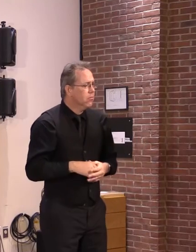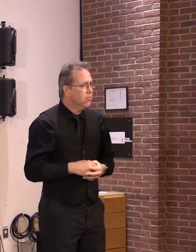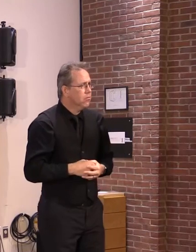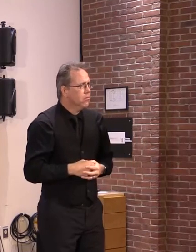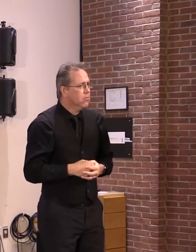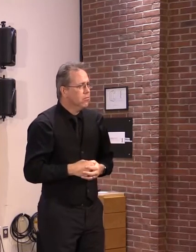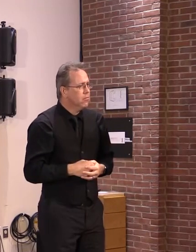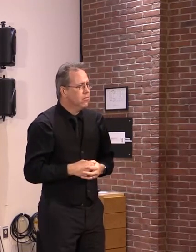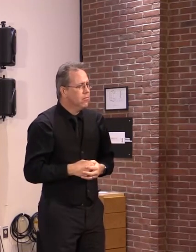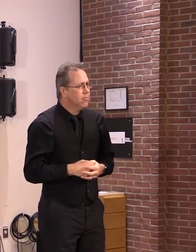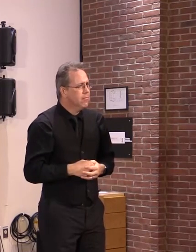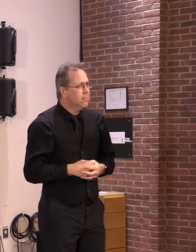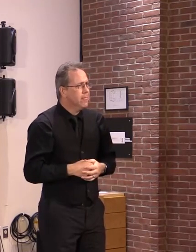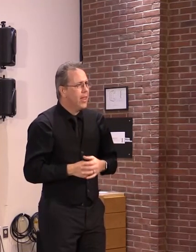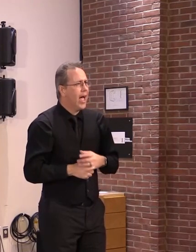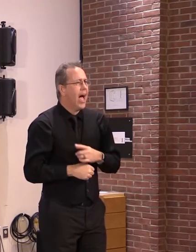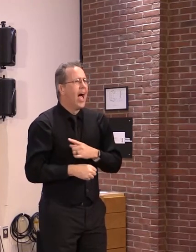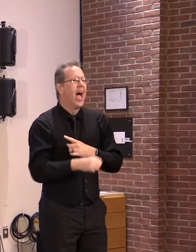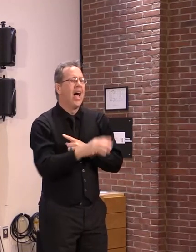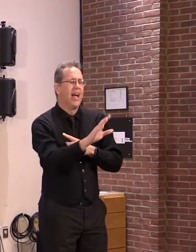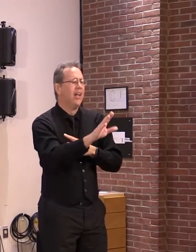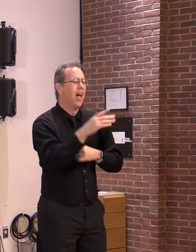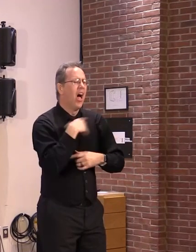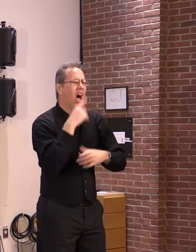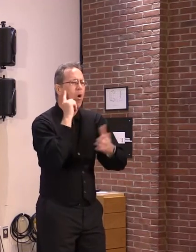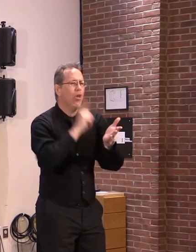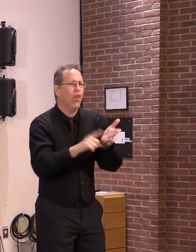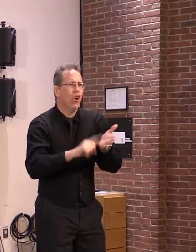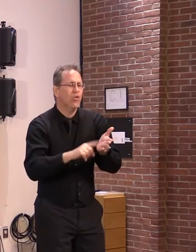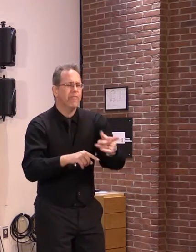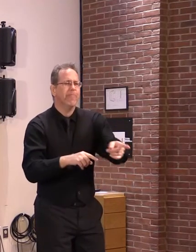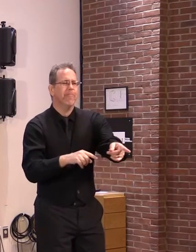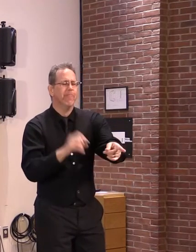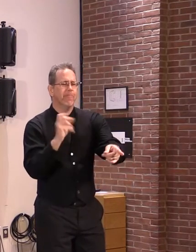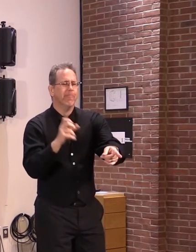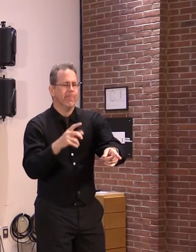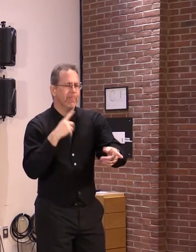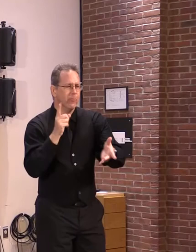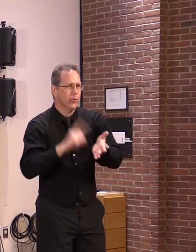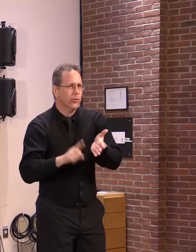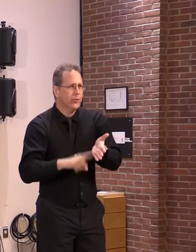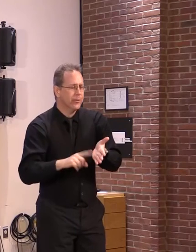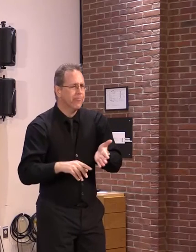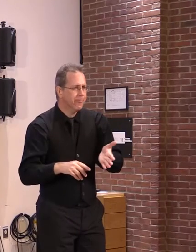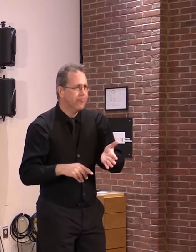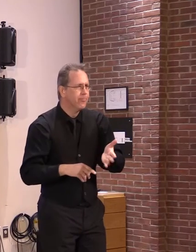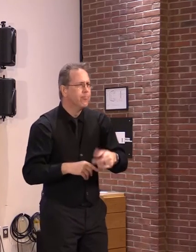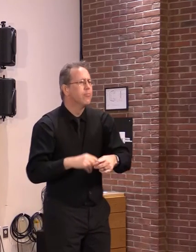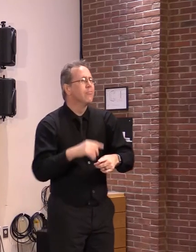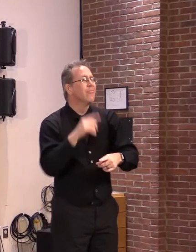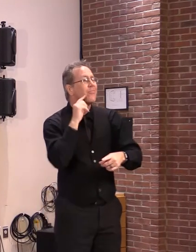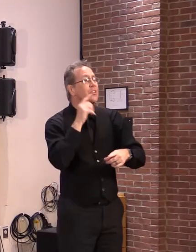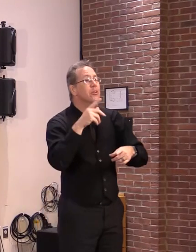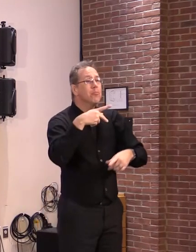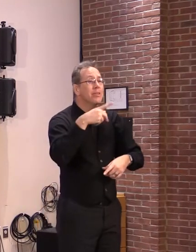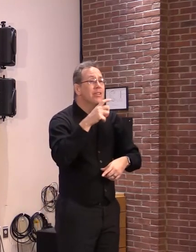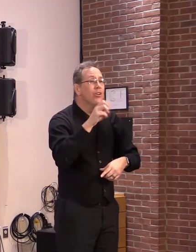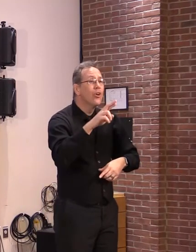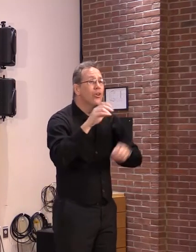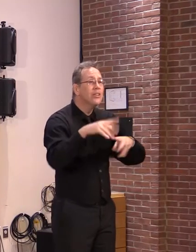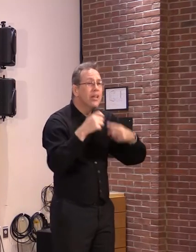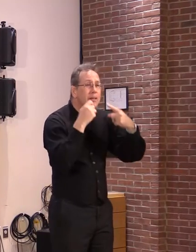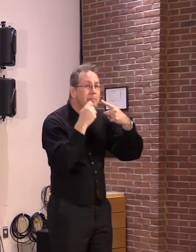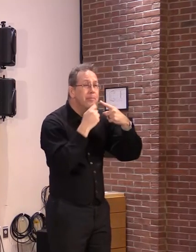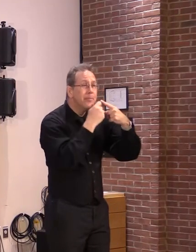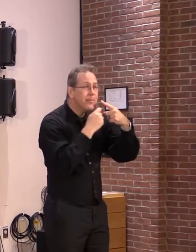I'll have to look into that because, again, we have our PCR data that clearly